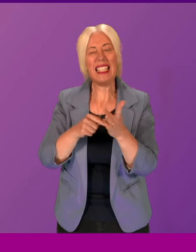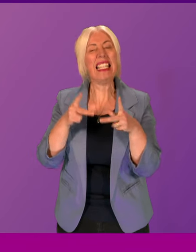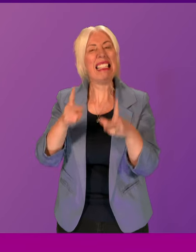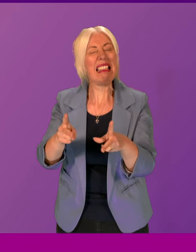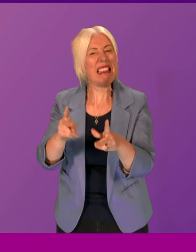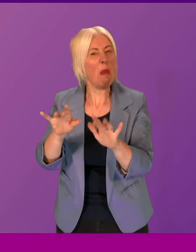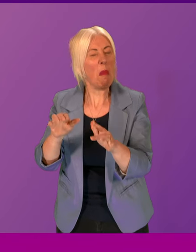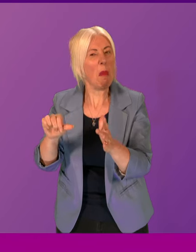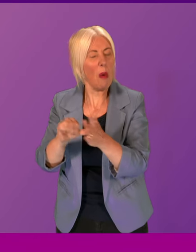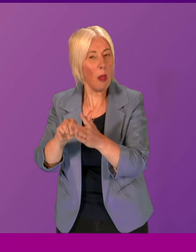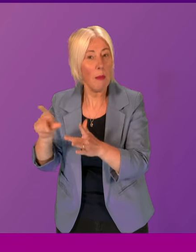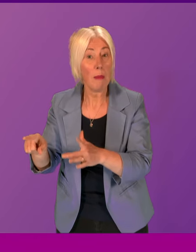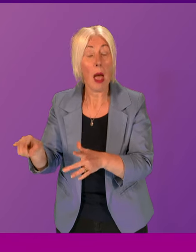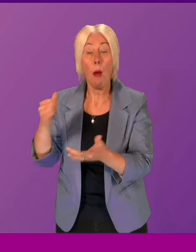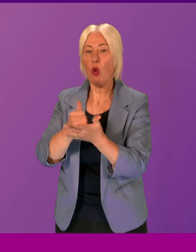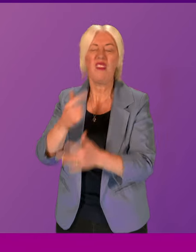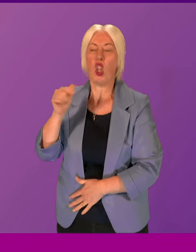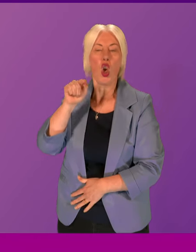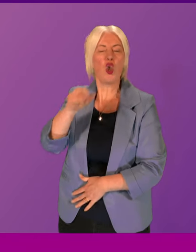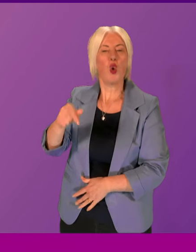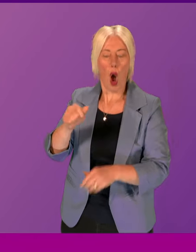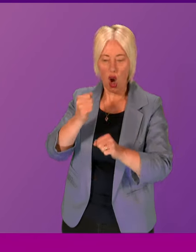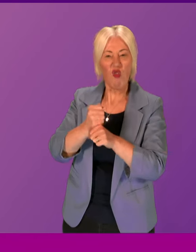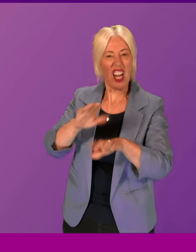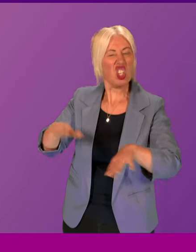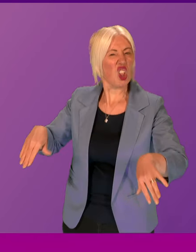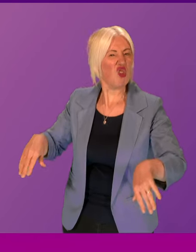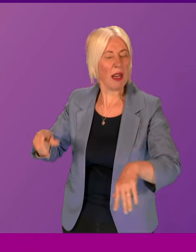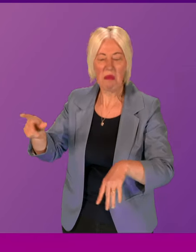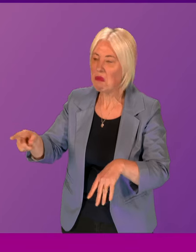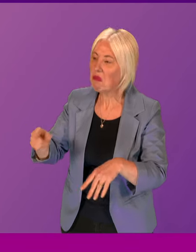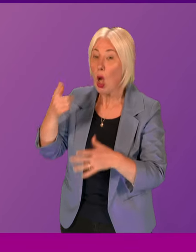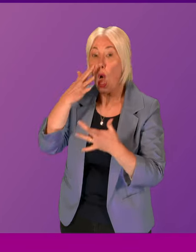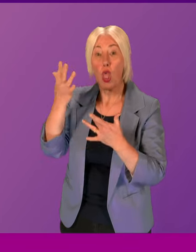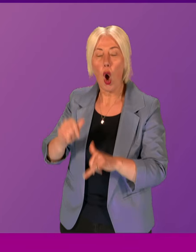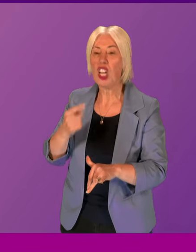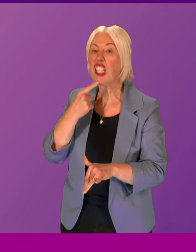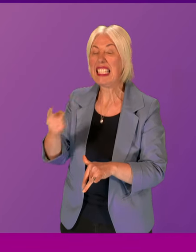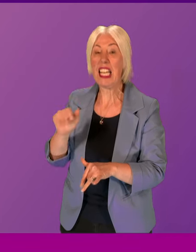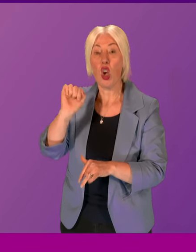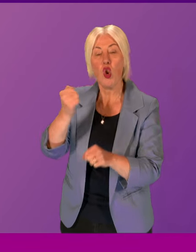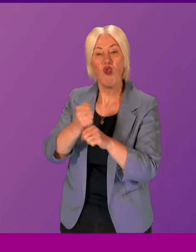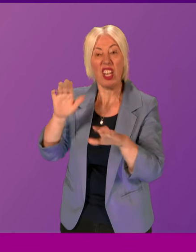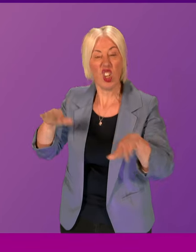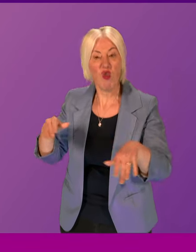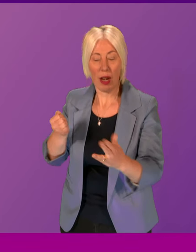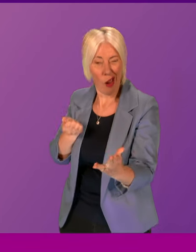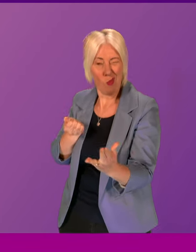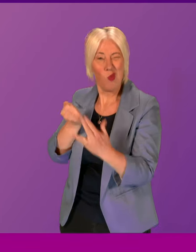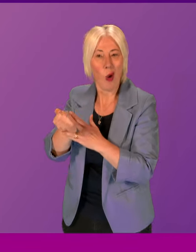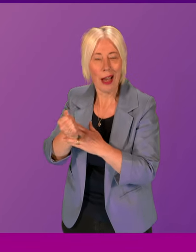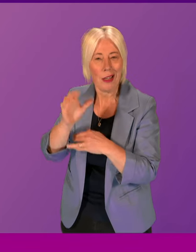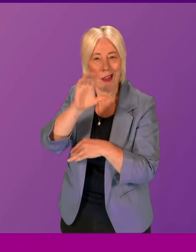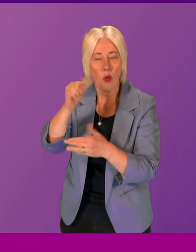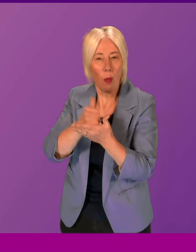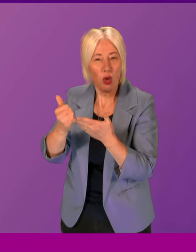blamed her teenage grandchildren. Auditors accused them of breaking in during the night, overriding the time lock and taking